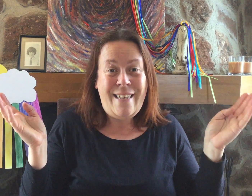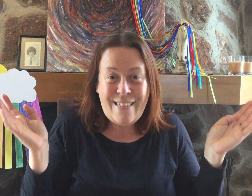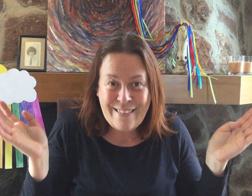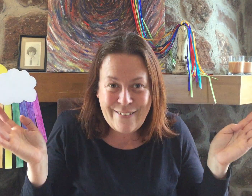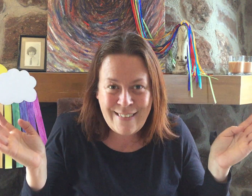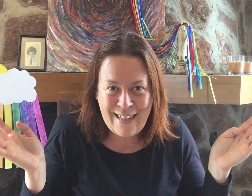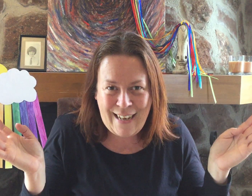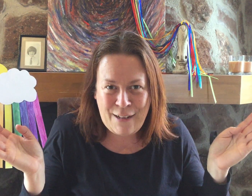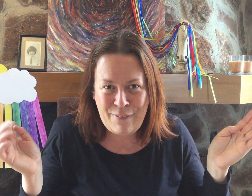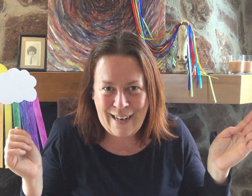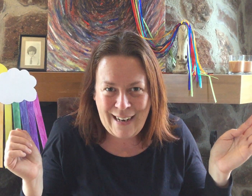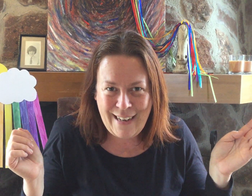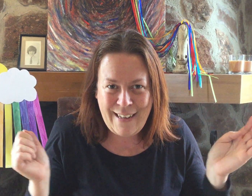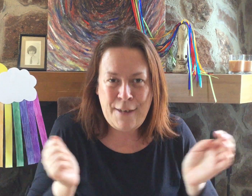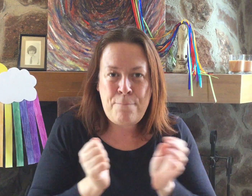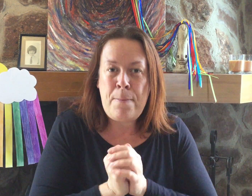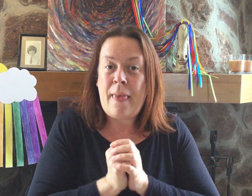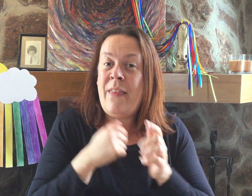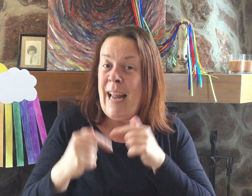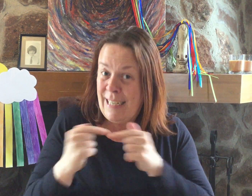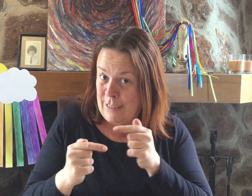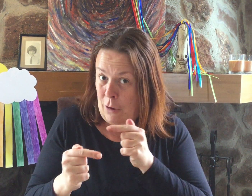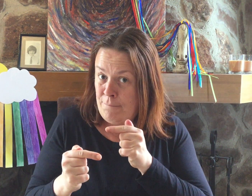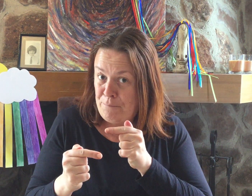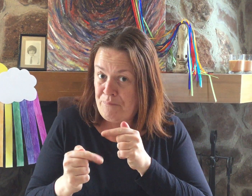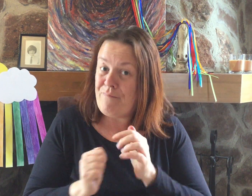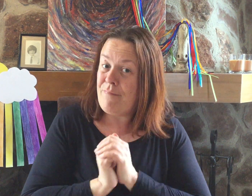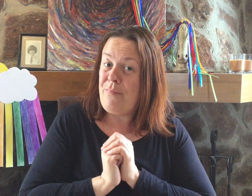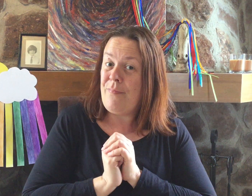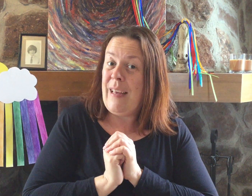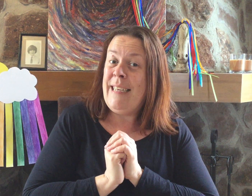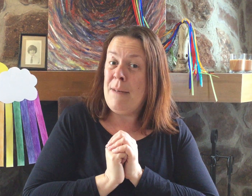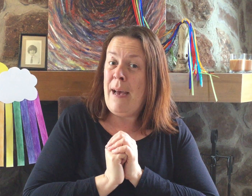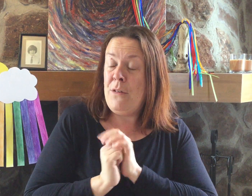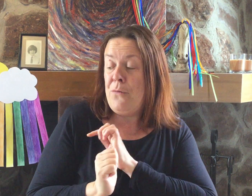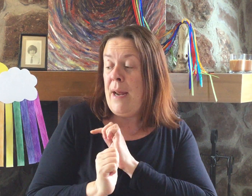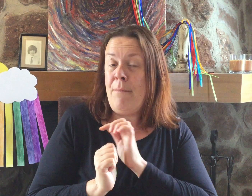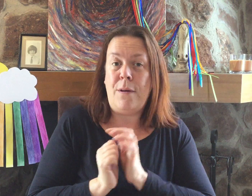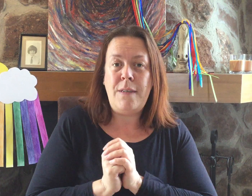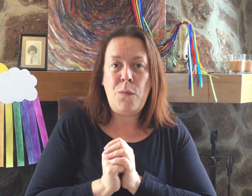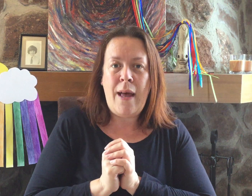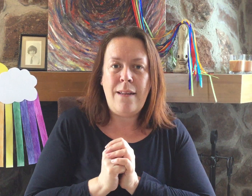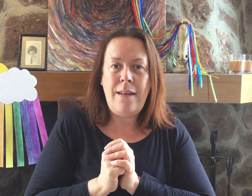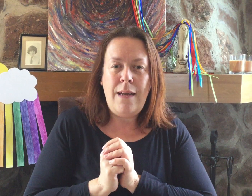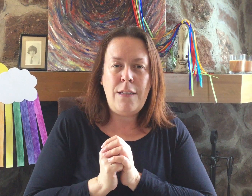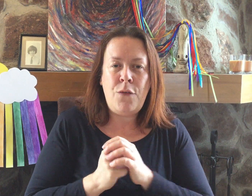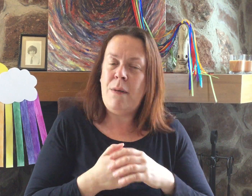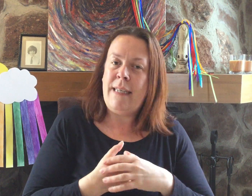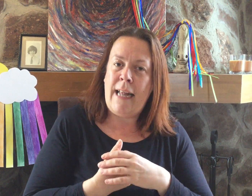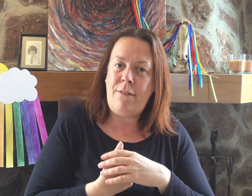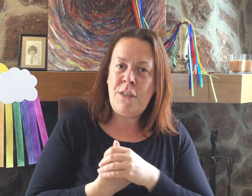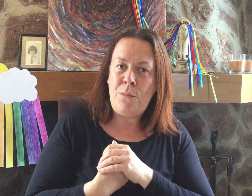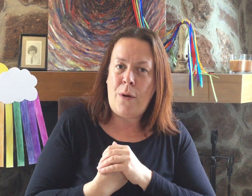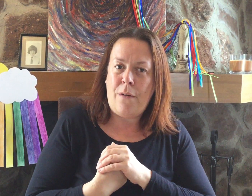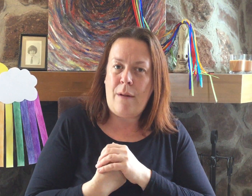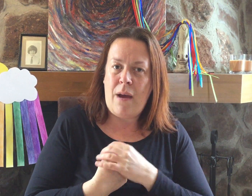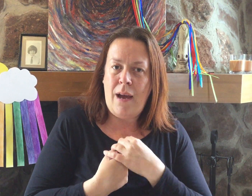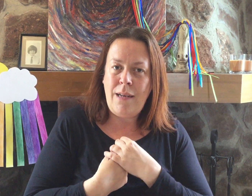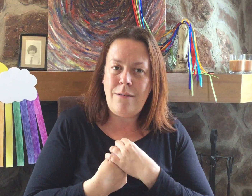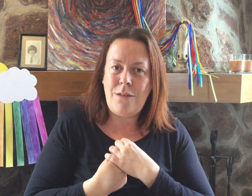Isn't that lovely? The next song. This about a rainbow as well. It's from a television programme I used